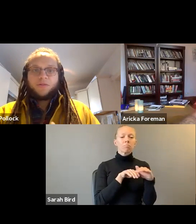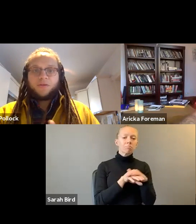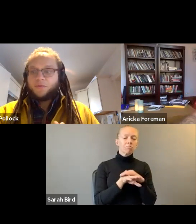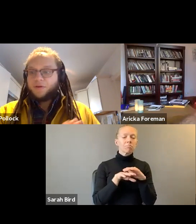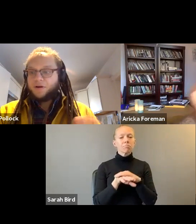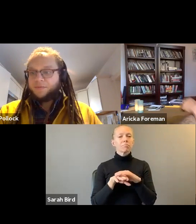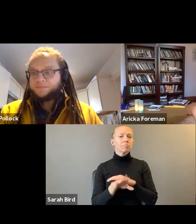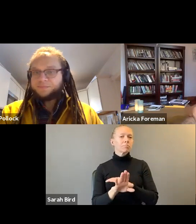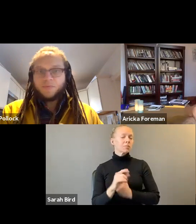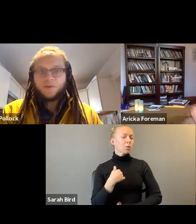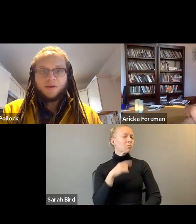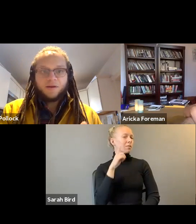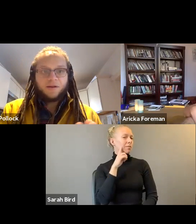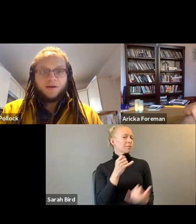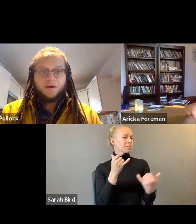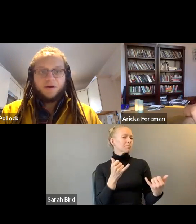So I think we're there.